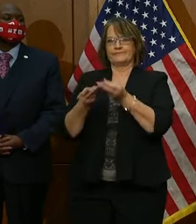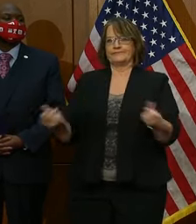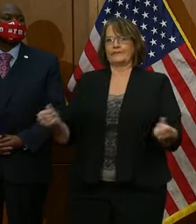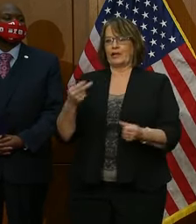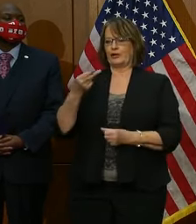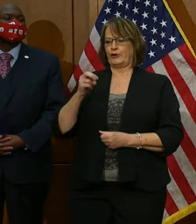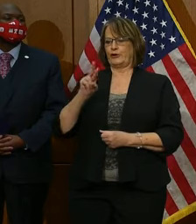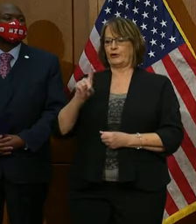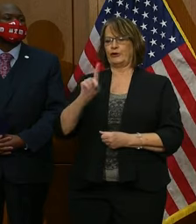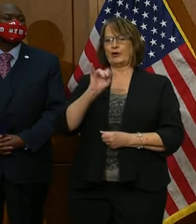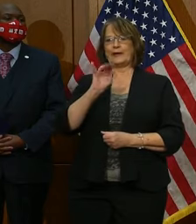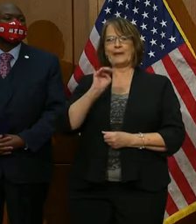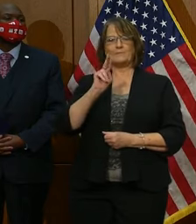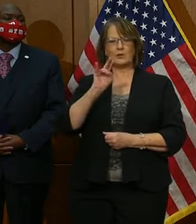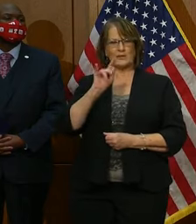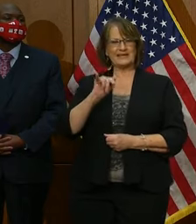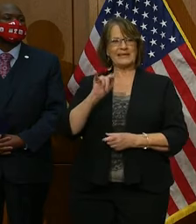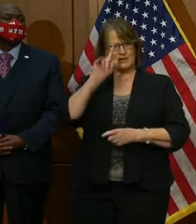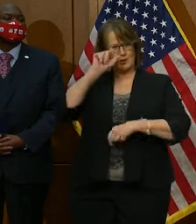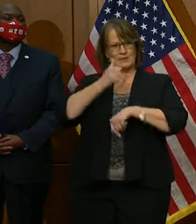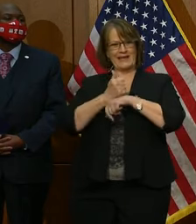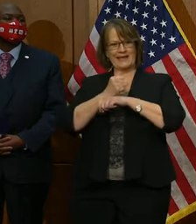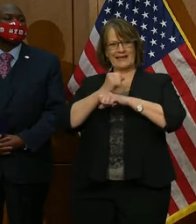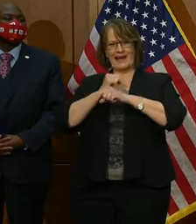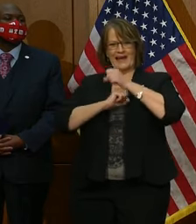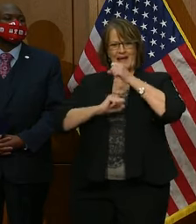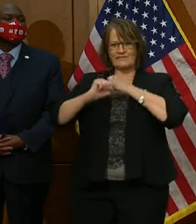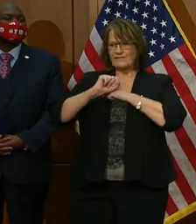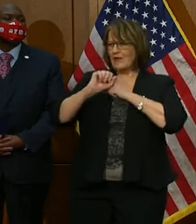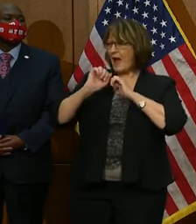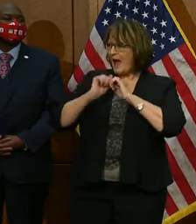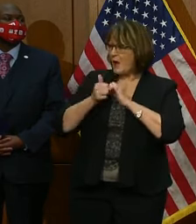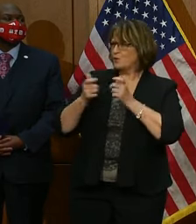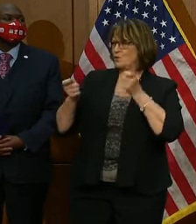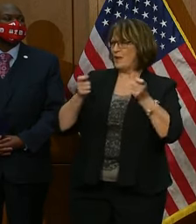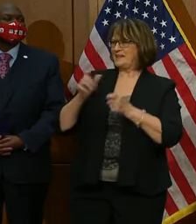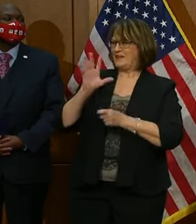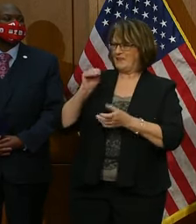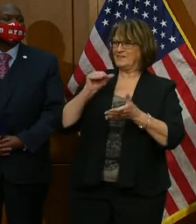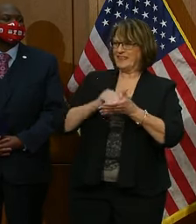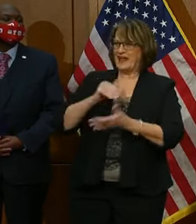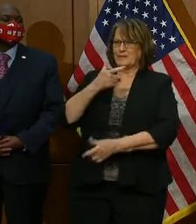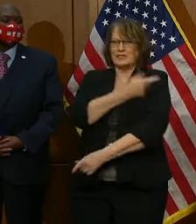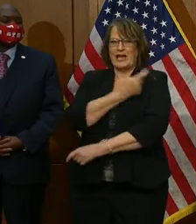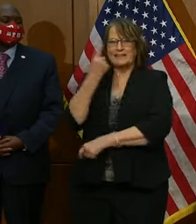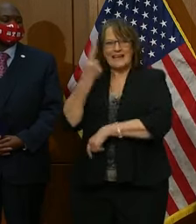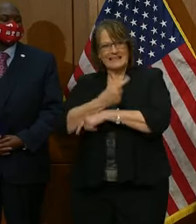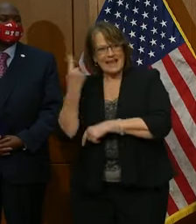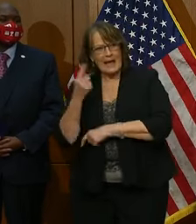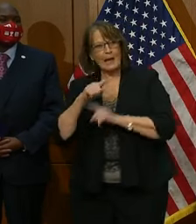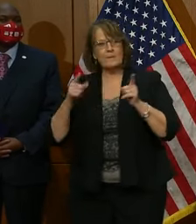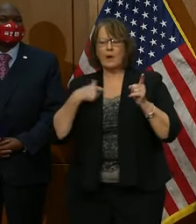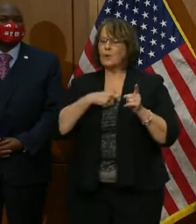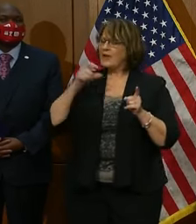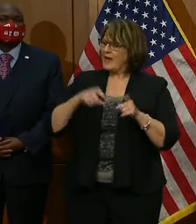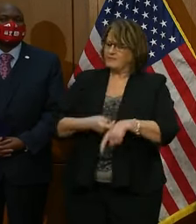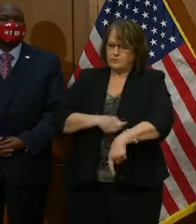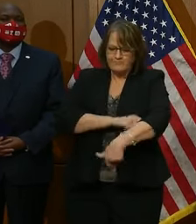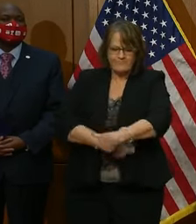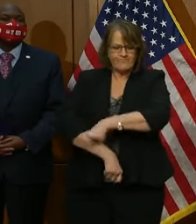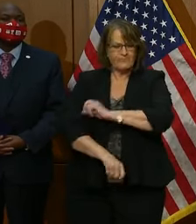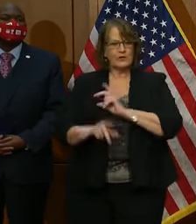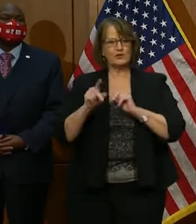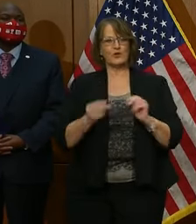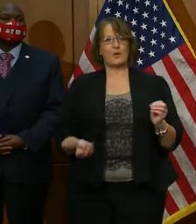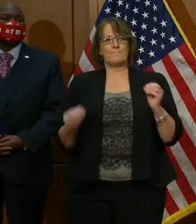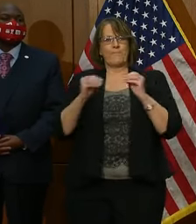to get to an infrastructure that can handle 50,000 doses a day, that we're going to need to do more. And so part